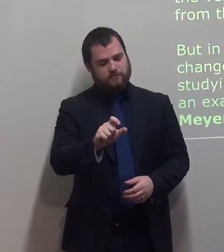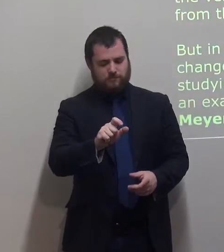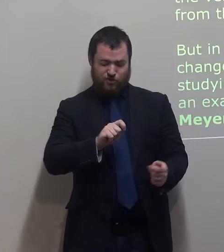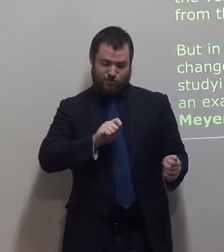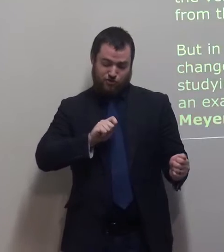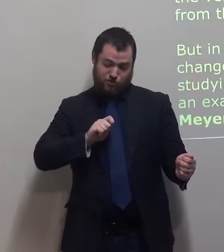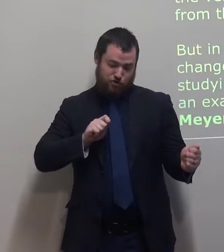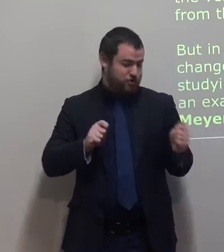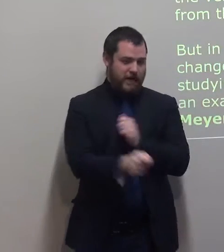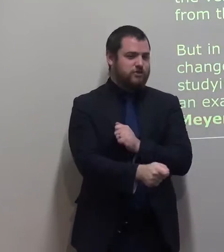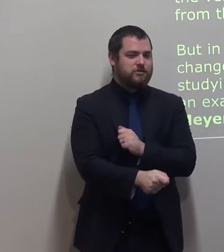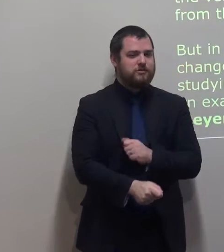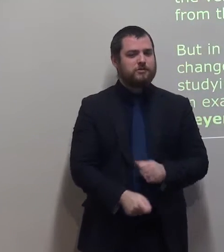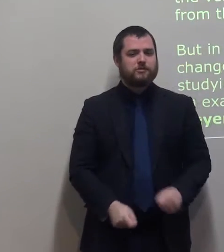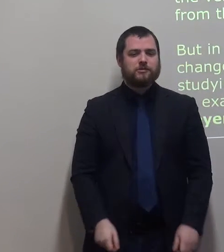Christian people stopped studying doctrine.